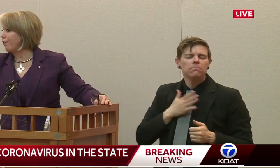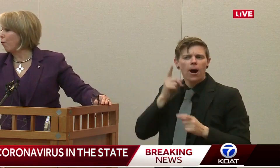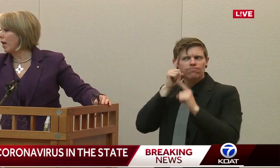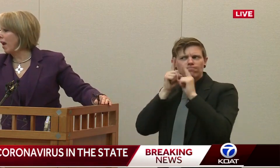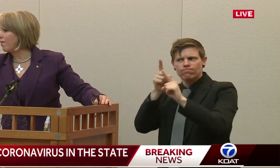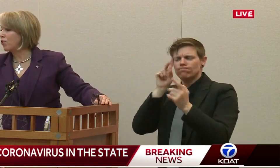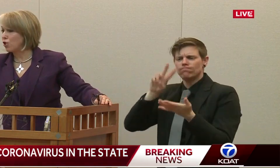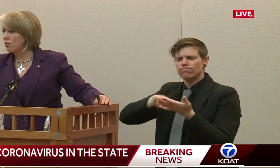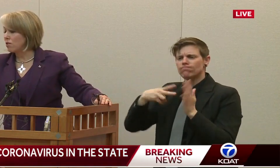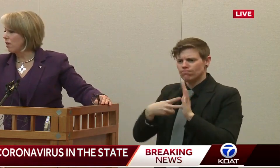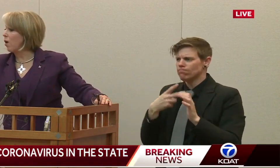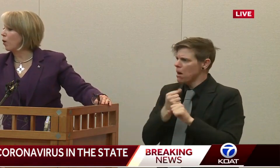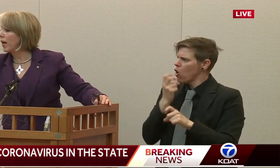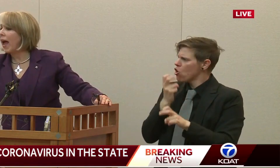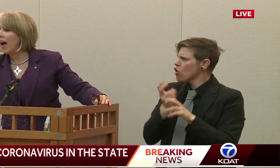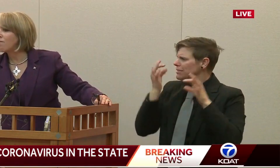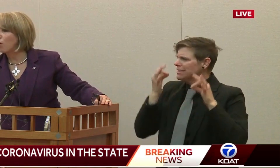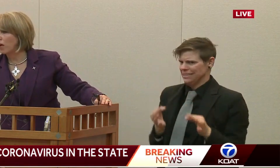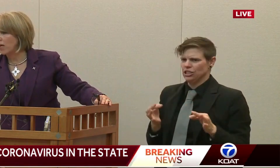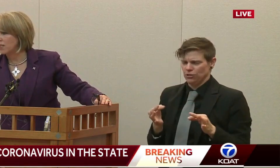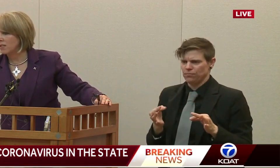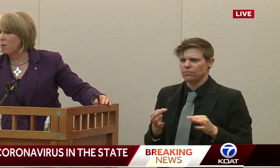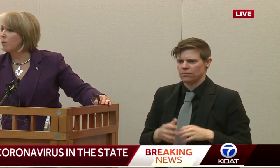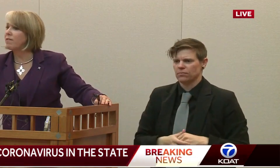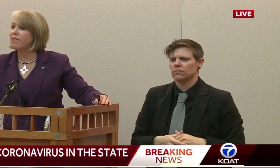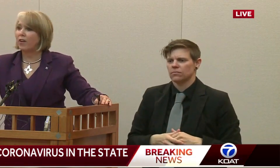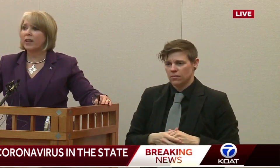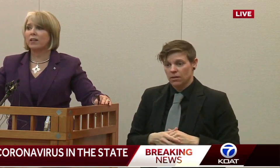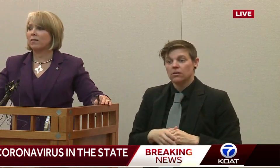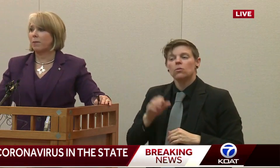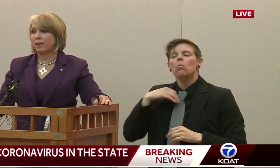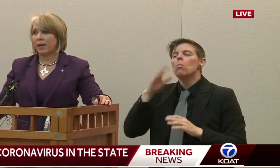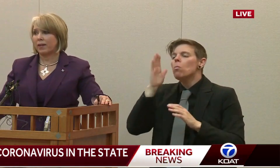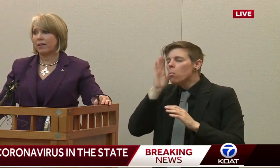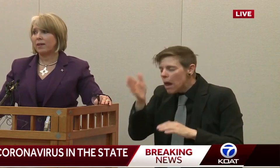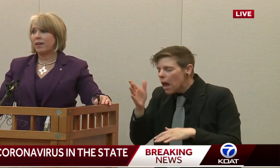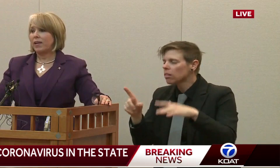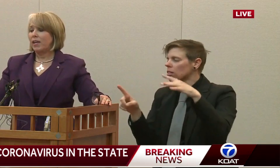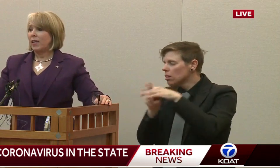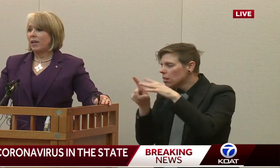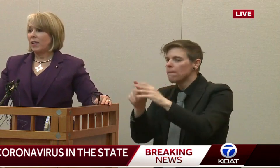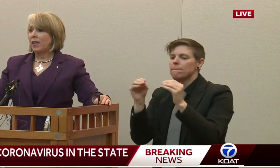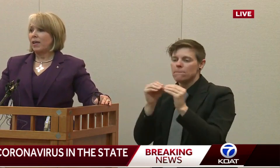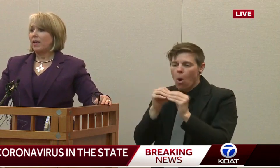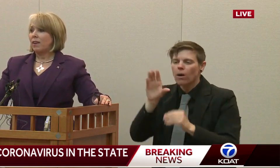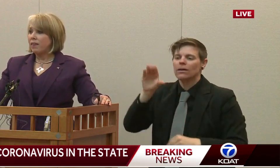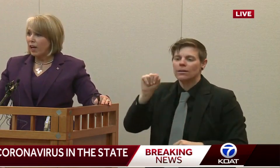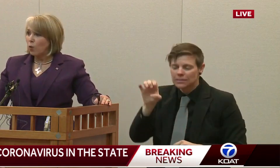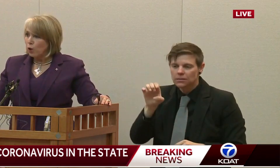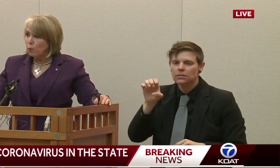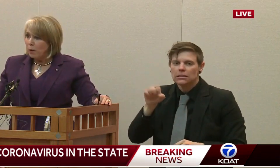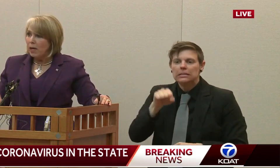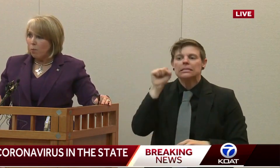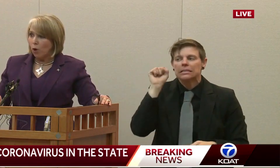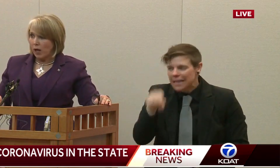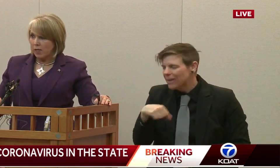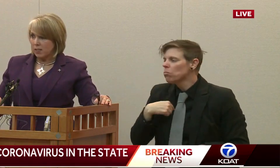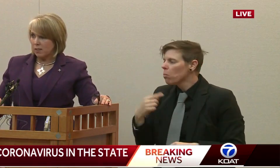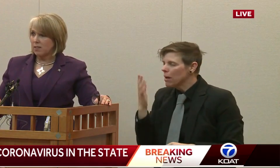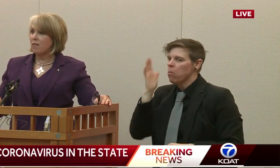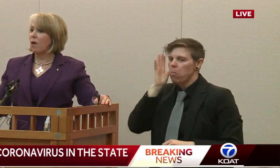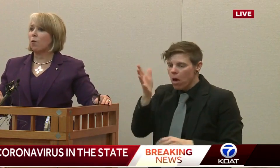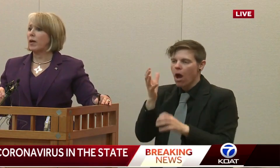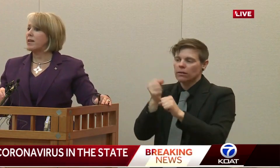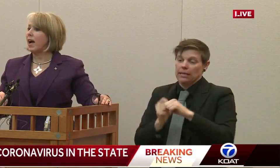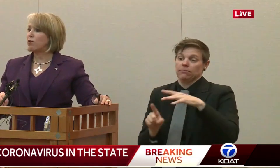if we have issues, and we're going to have more cases, I want to be very clear about that. There will be more